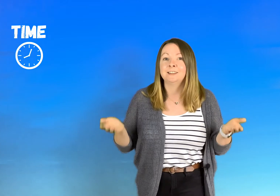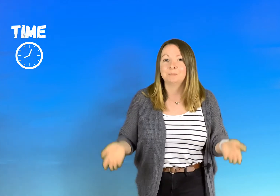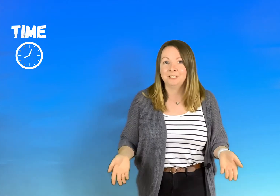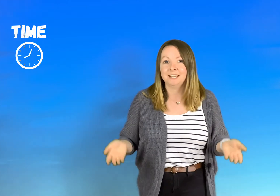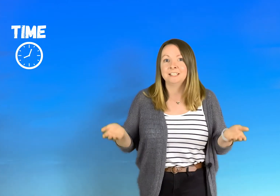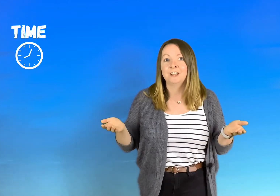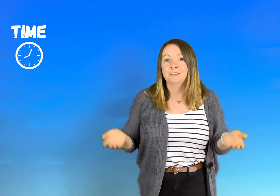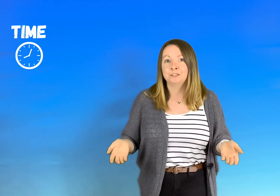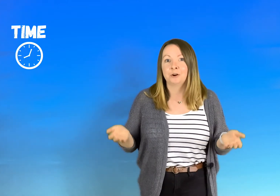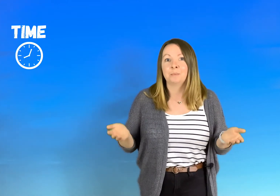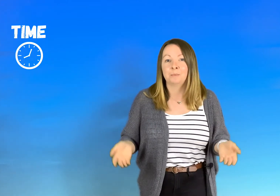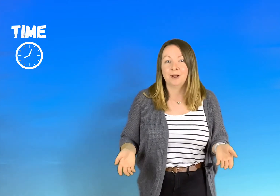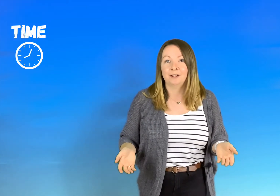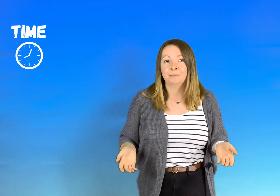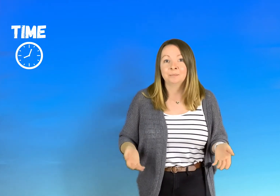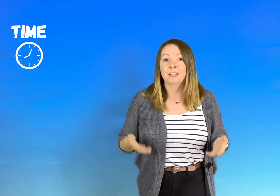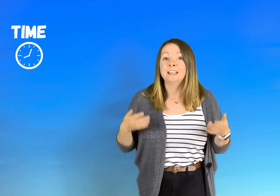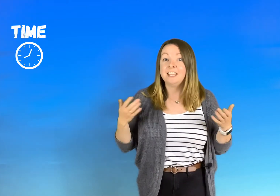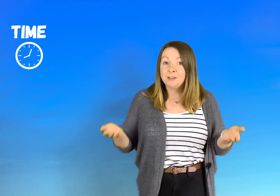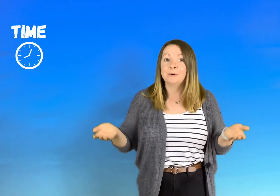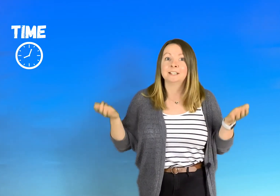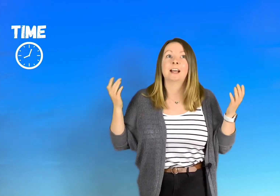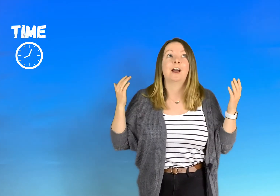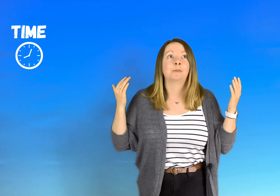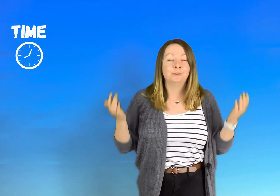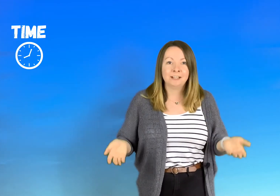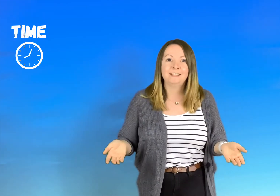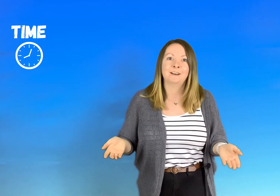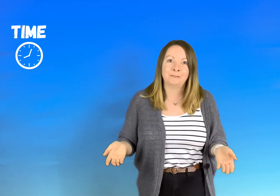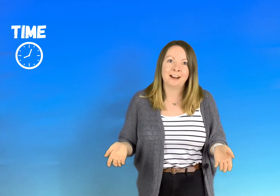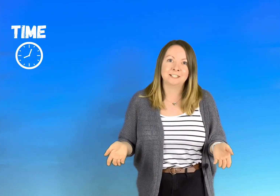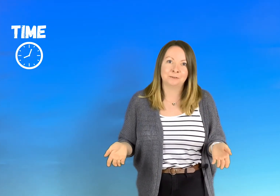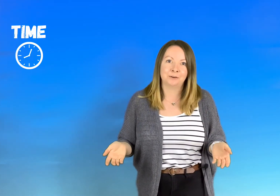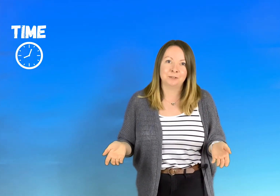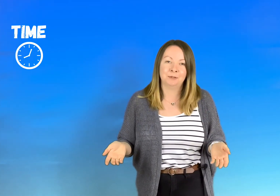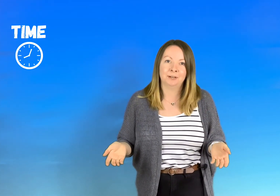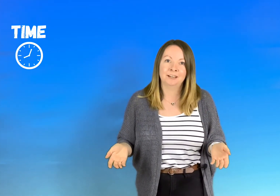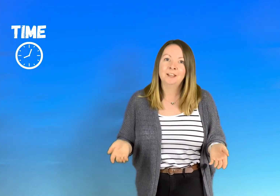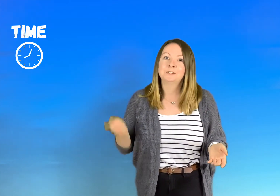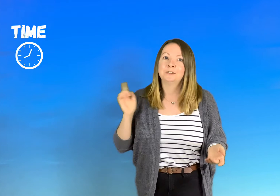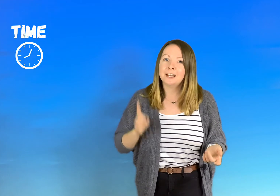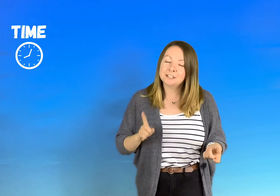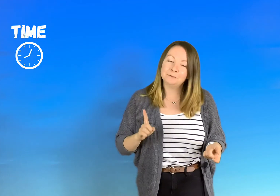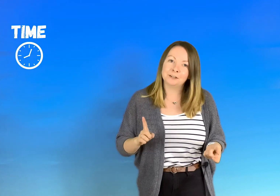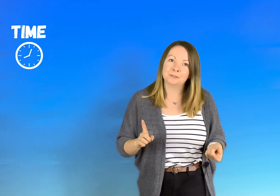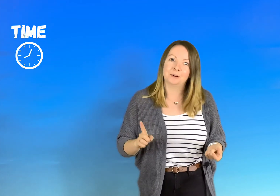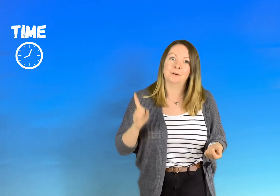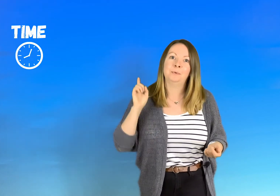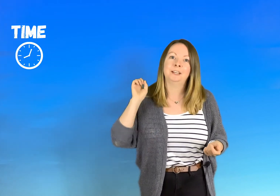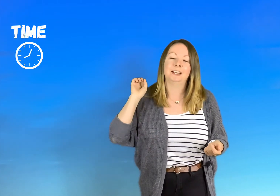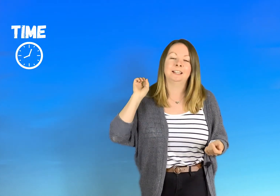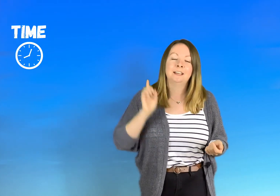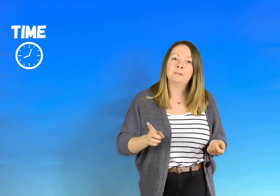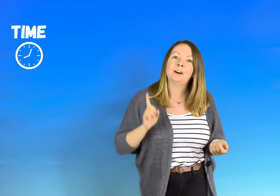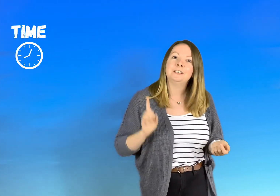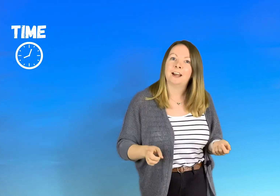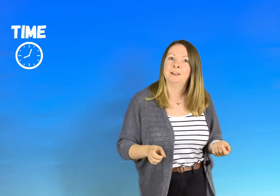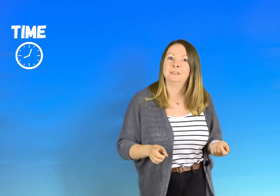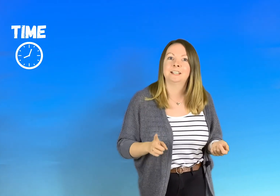completed the job well and he was a really effective contributor so that's our first one we can give our time to